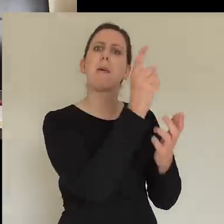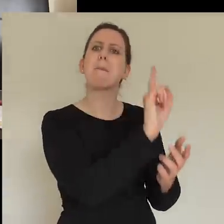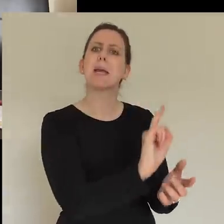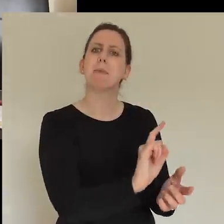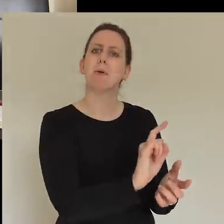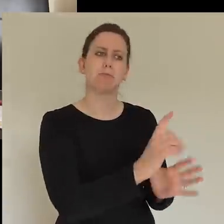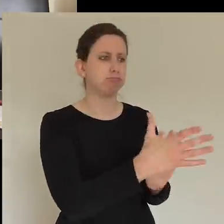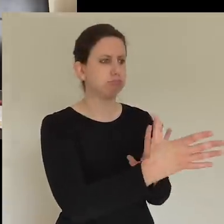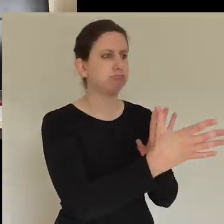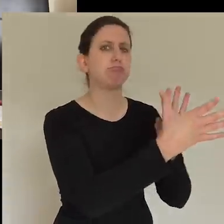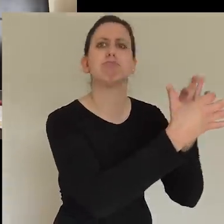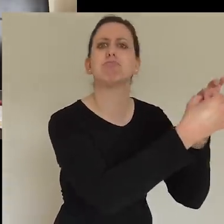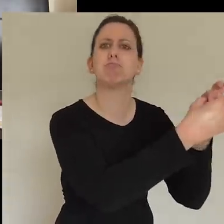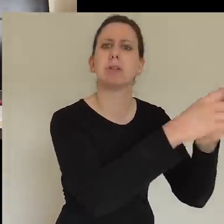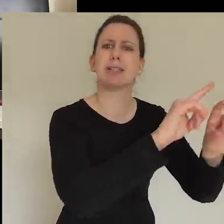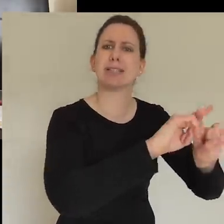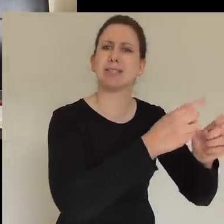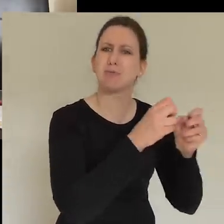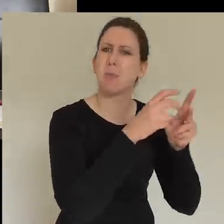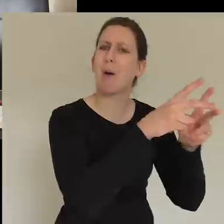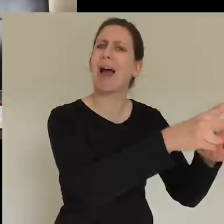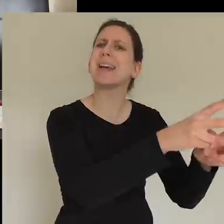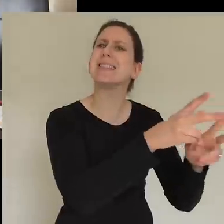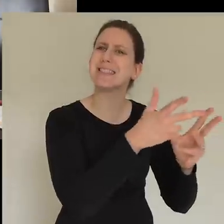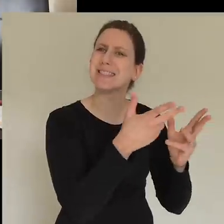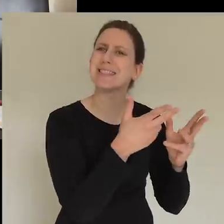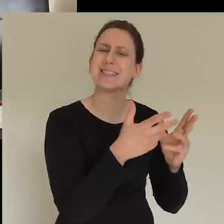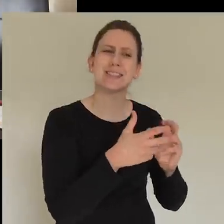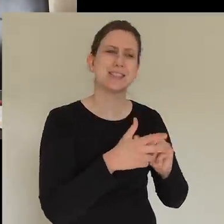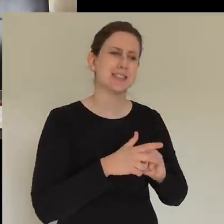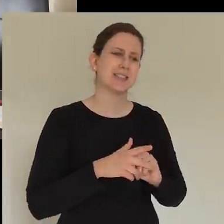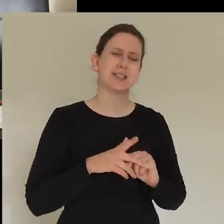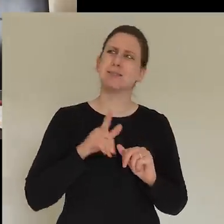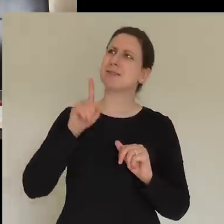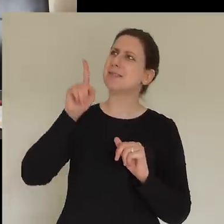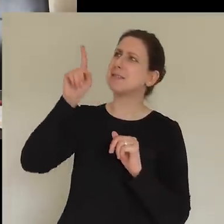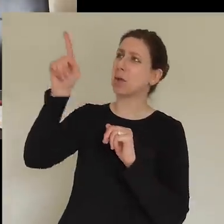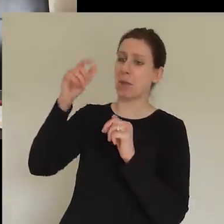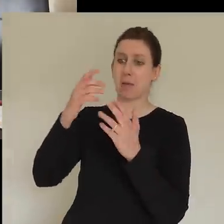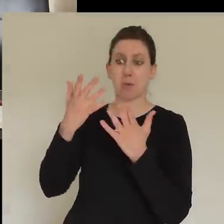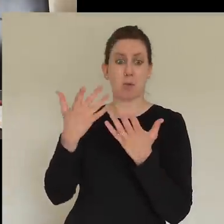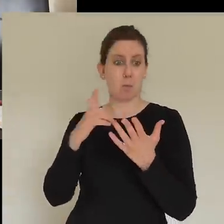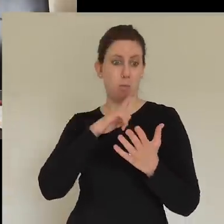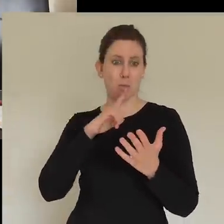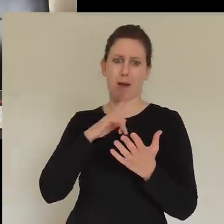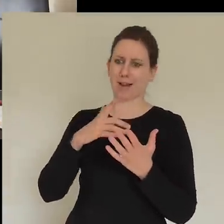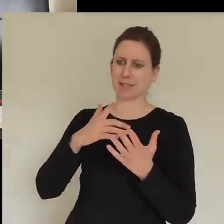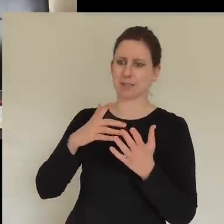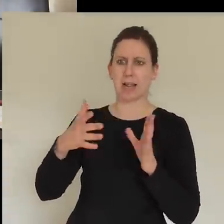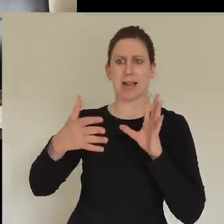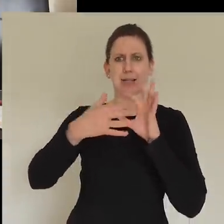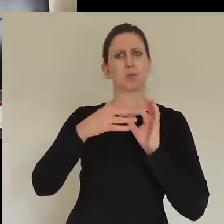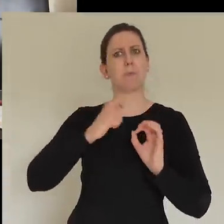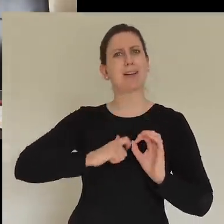in ways that are unique to the personality that you have given us, Lord. Yes, Lord.